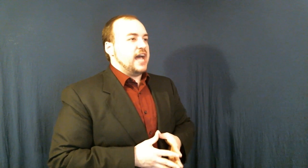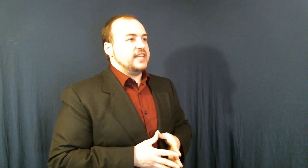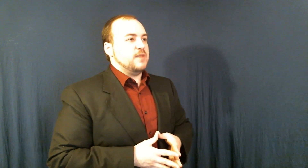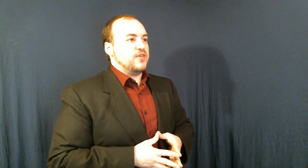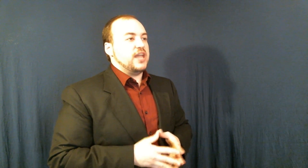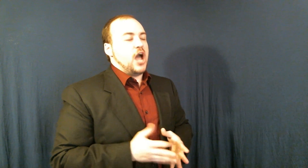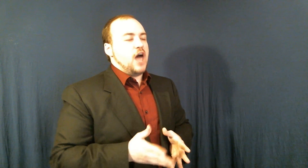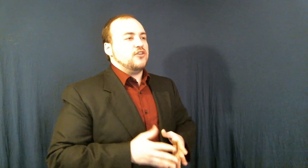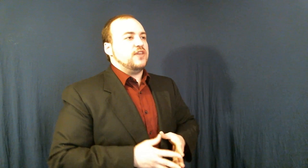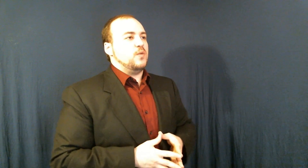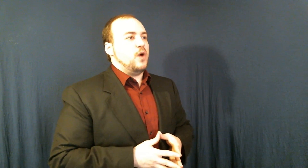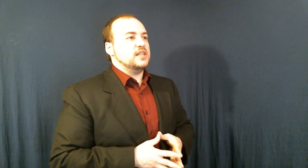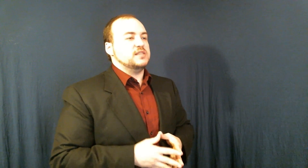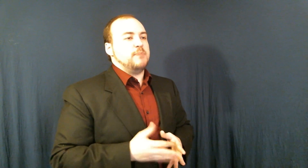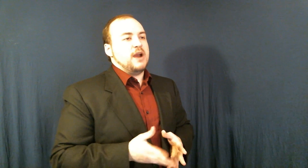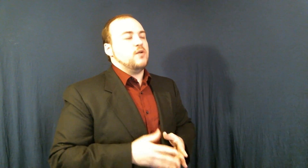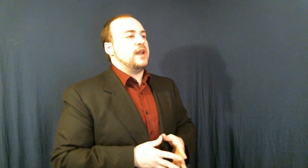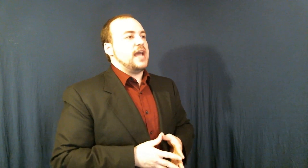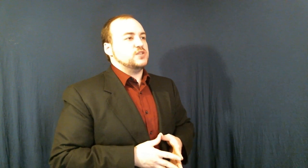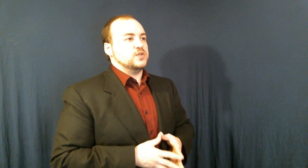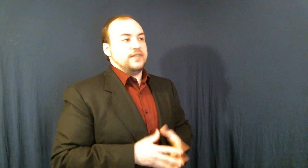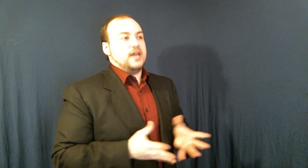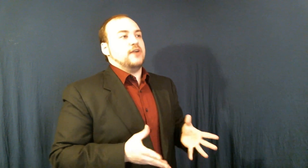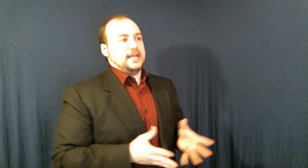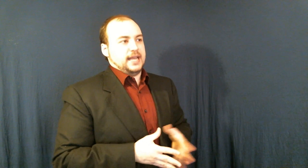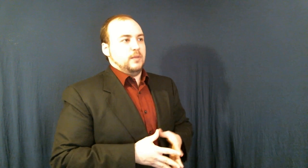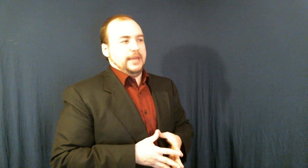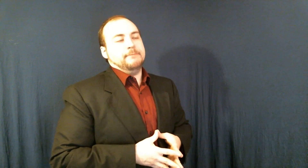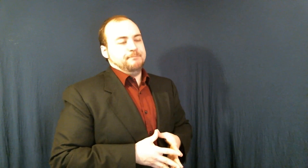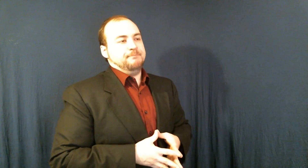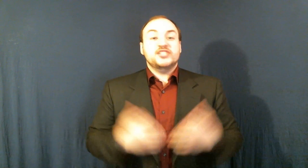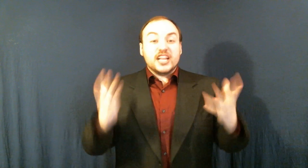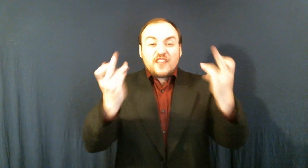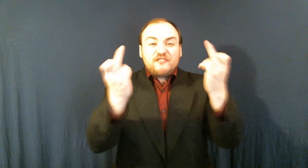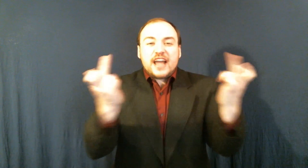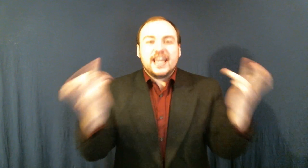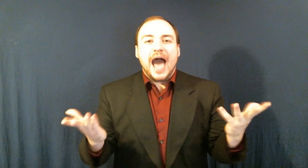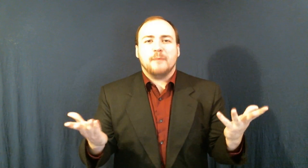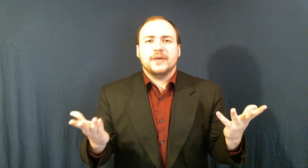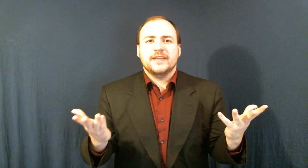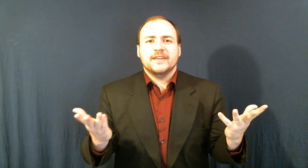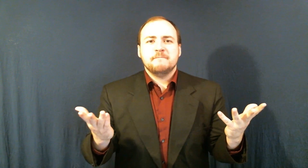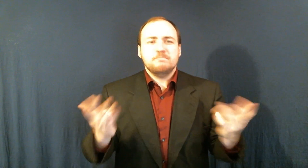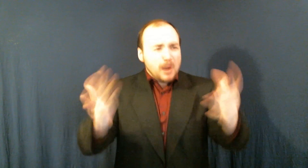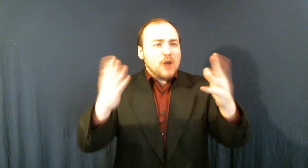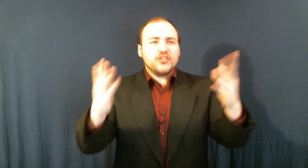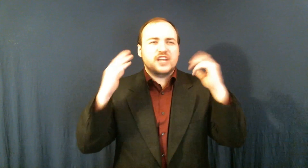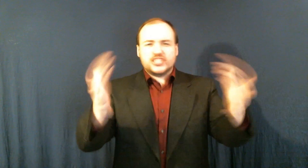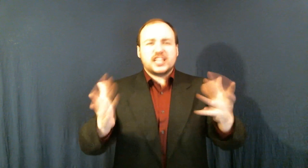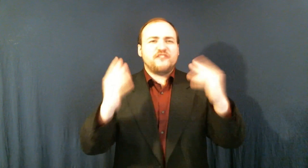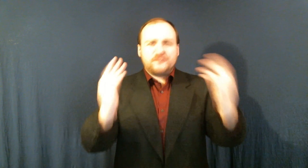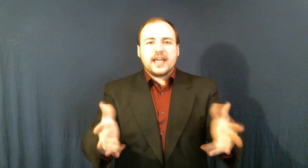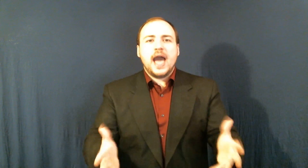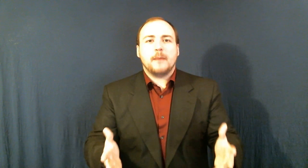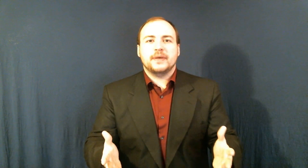goddamn thing other than what some paranoid assholes on the internet tell me. Shut the fuck up! Both of you, shut the fuck up!